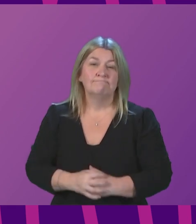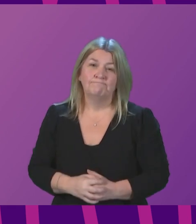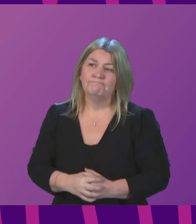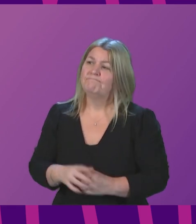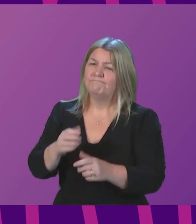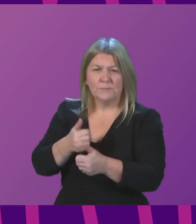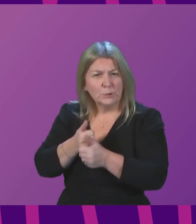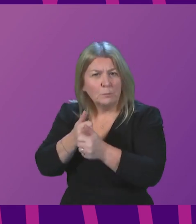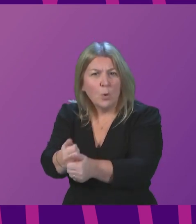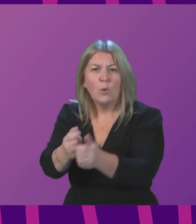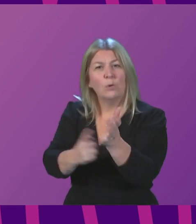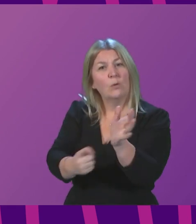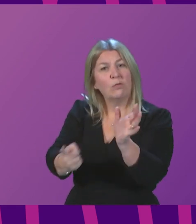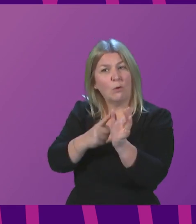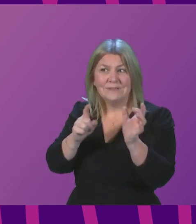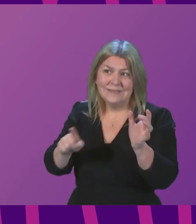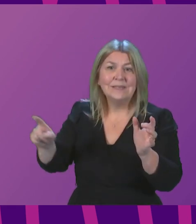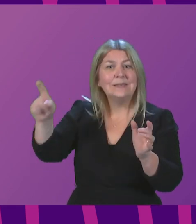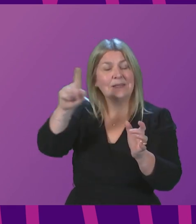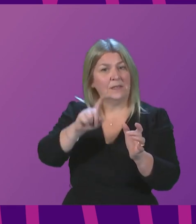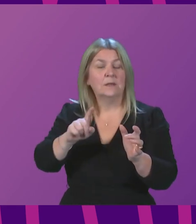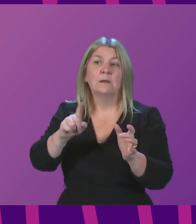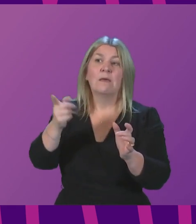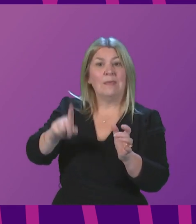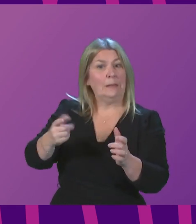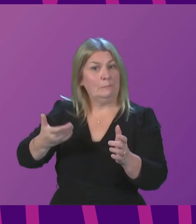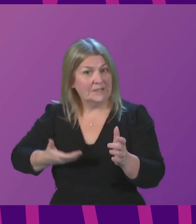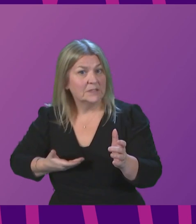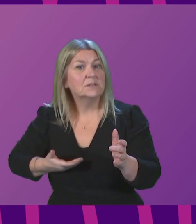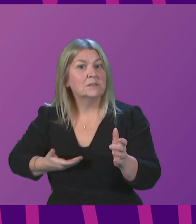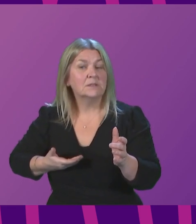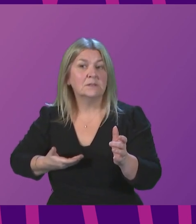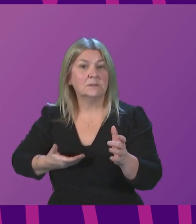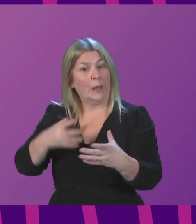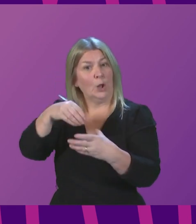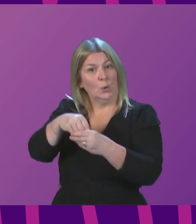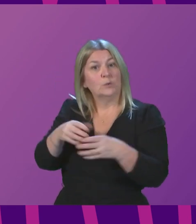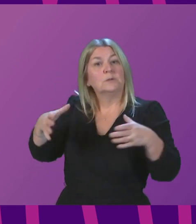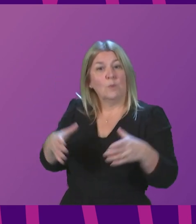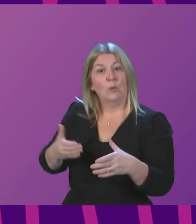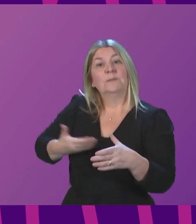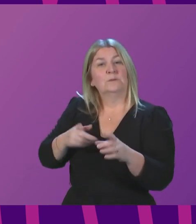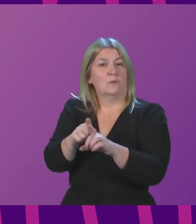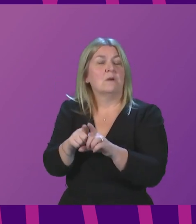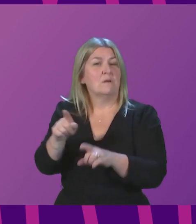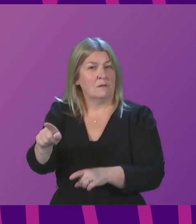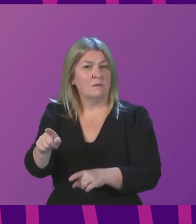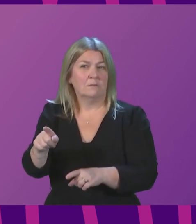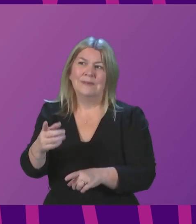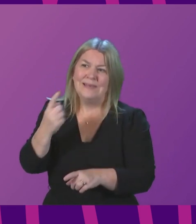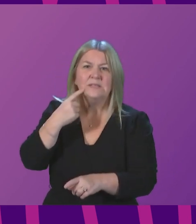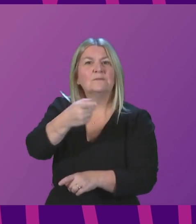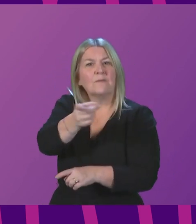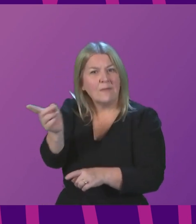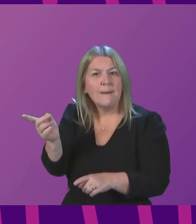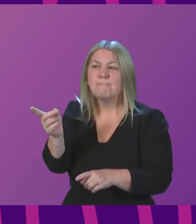support local authorities and, by extension, businesses, including small businesses. It will also make it easier for households to recycle more and